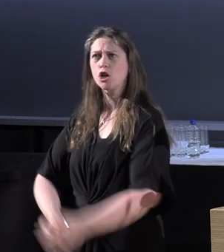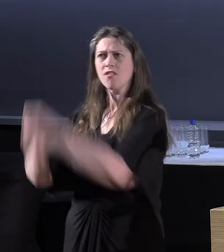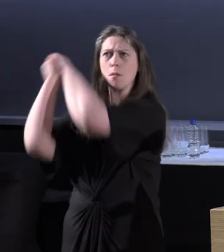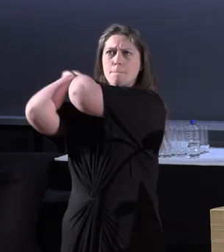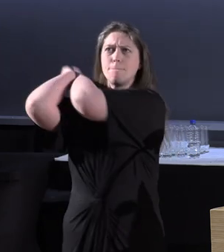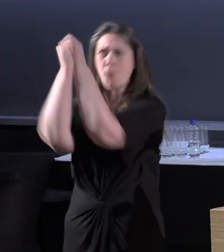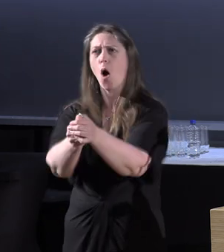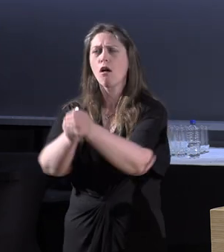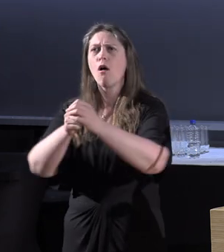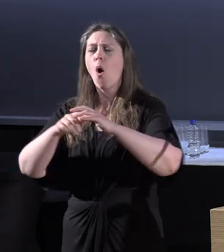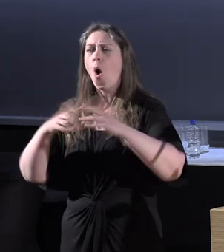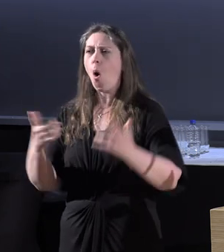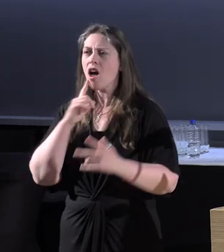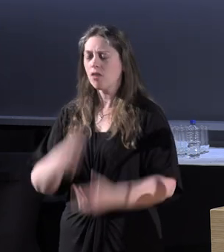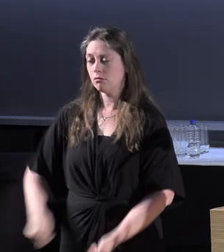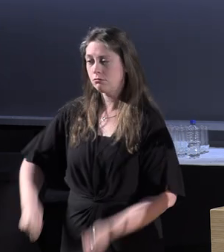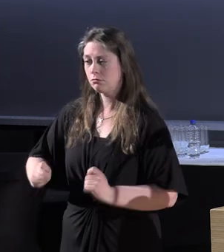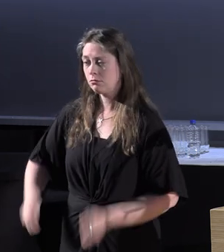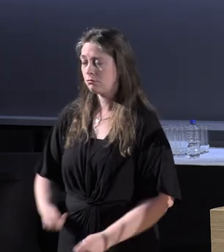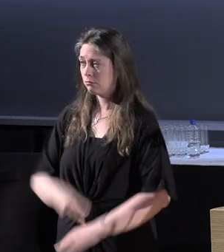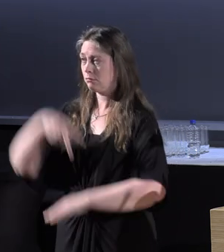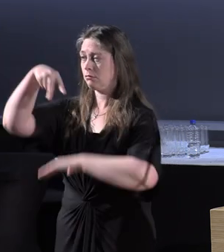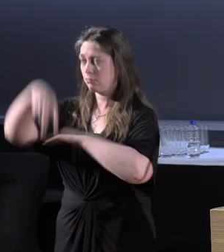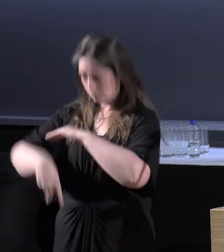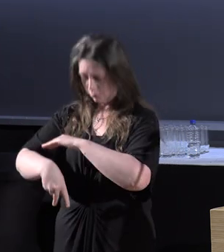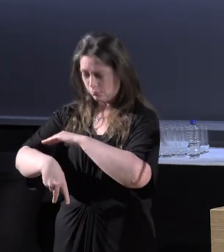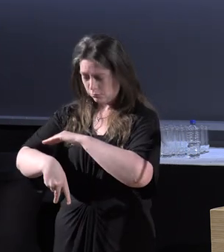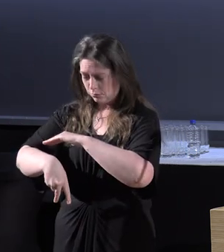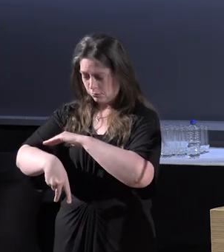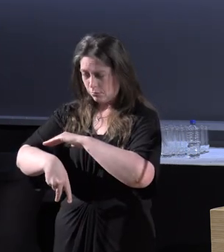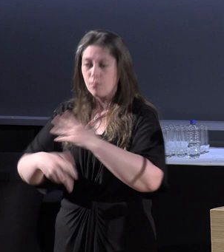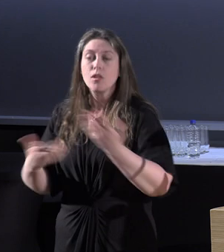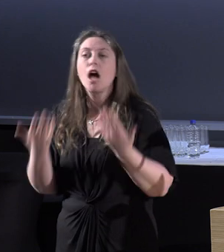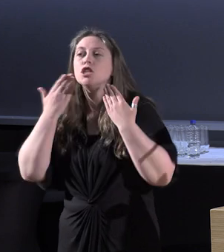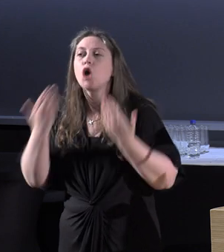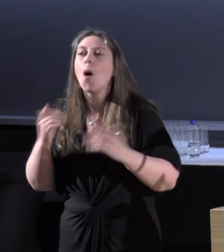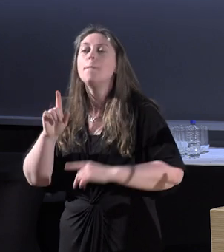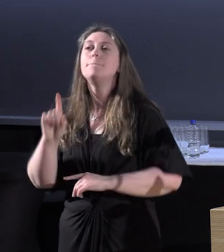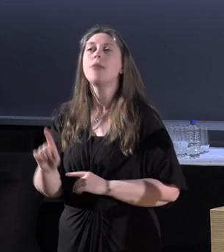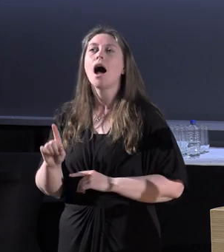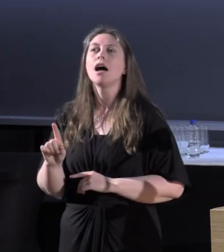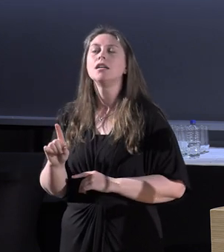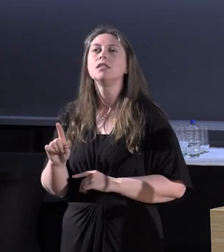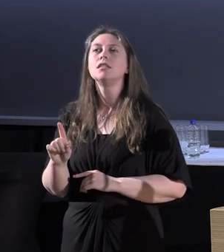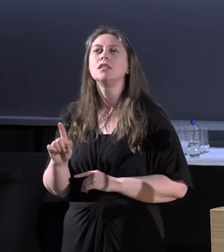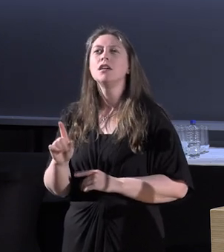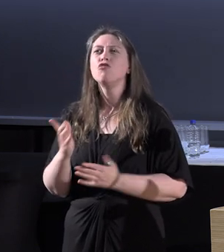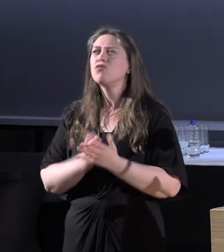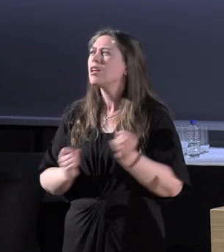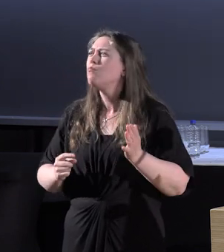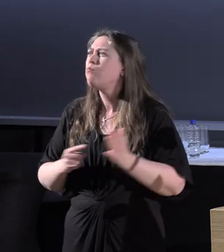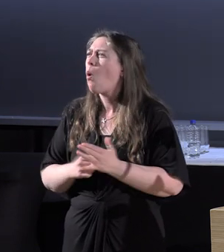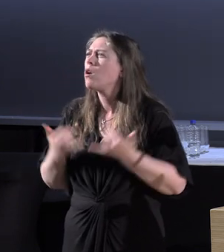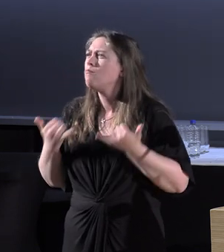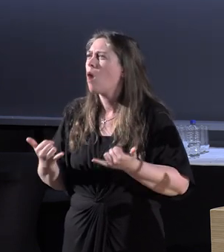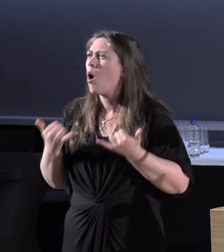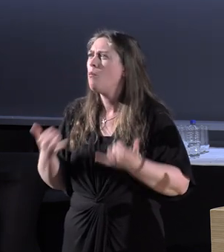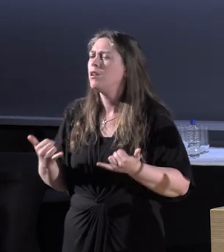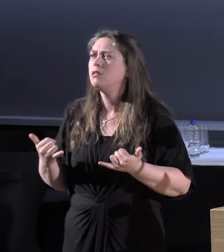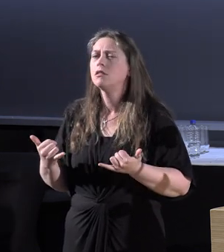the head with it or dug a hole and buried my head. But it was a significant moment.